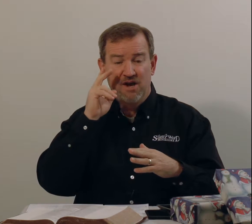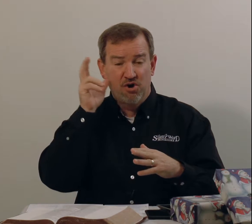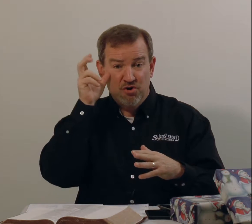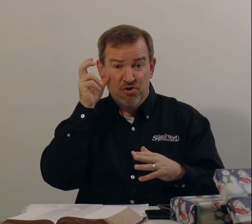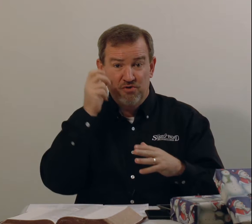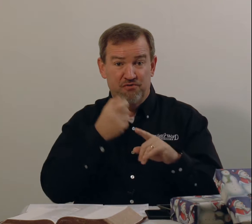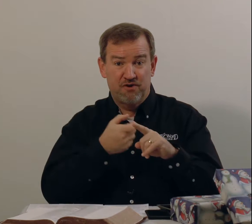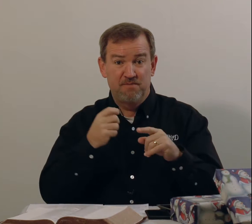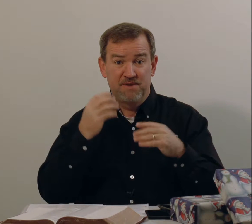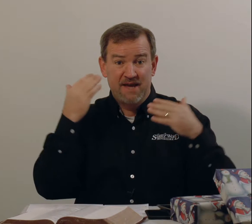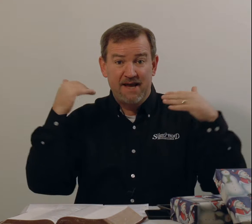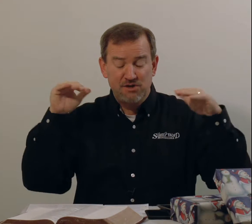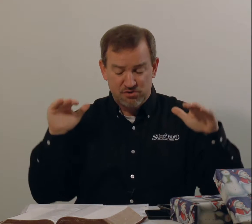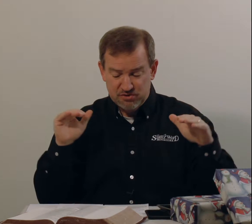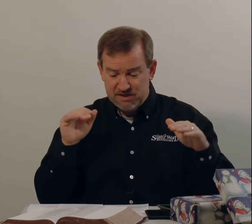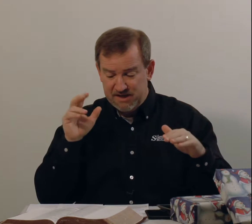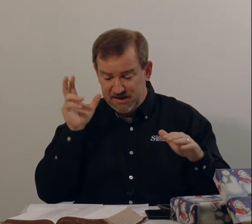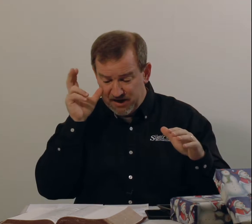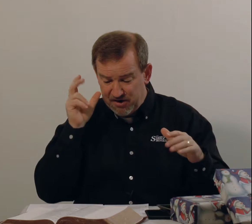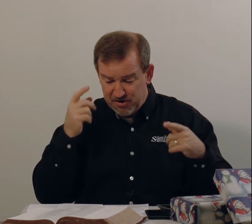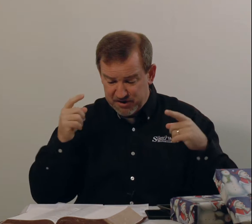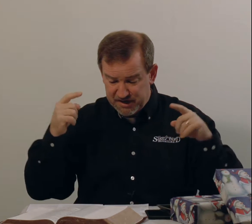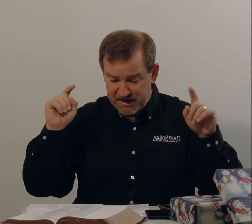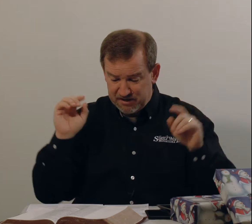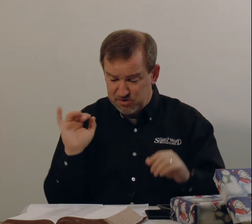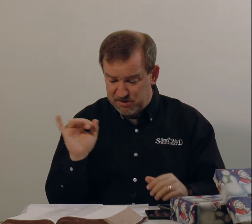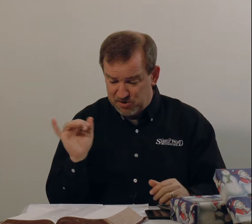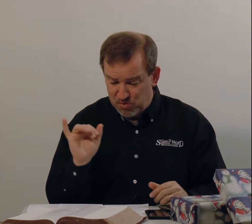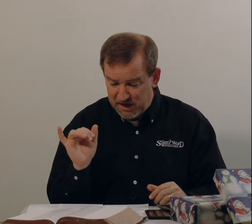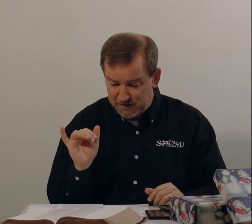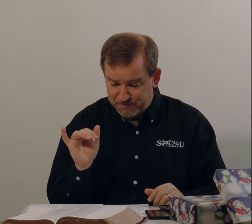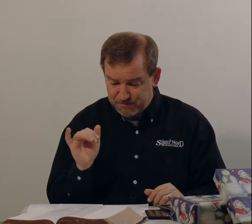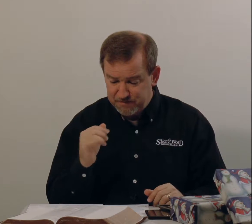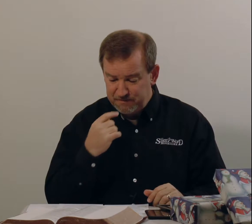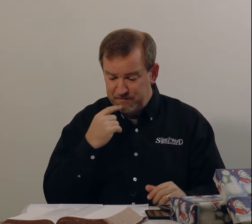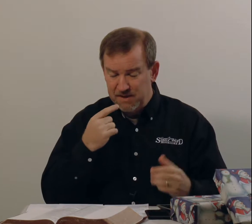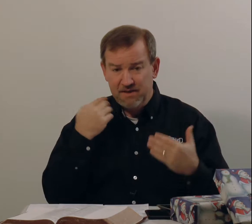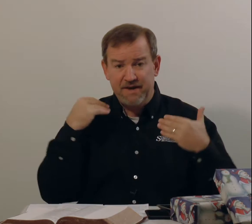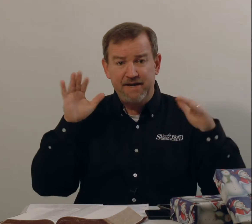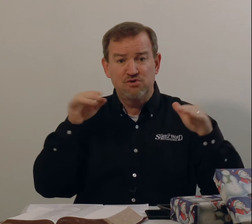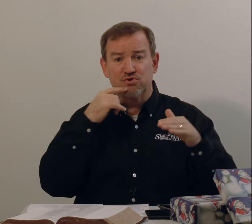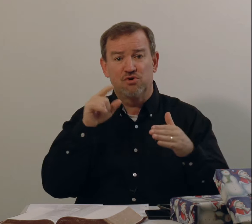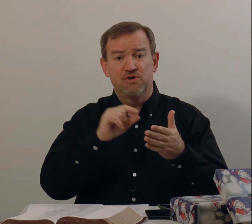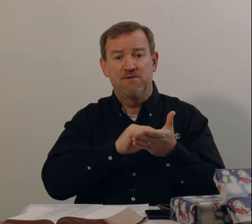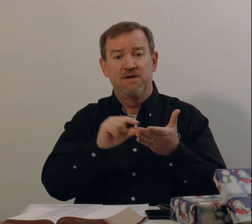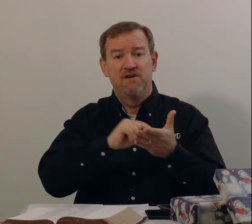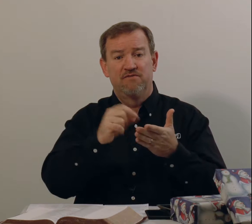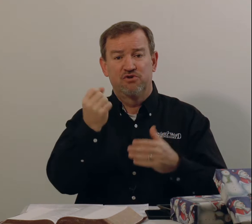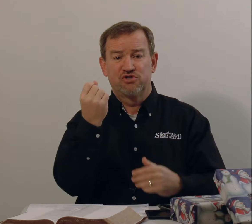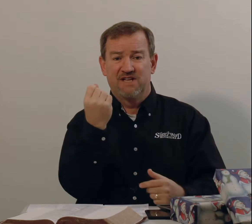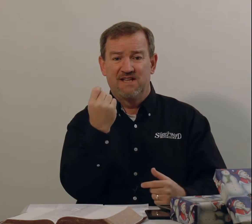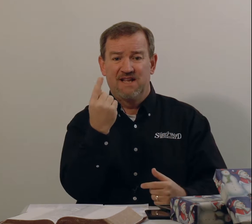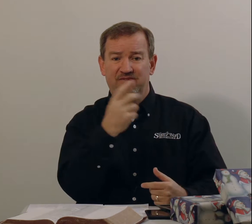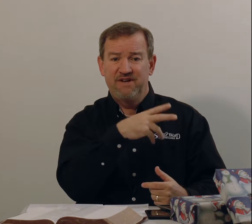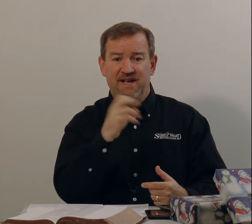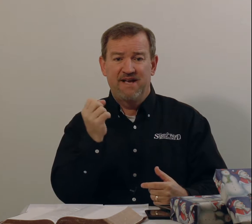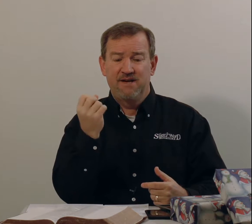heard from the angels, and they, they heard an announcement as well. And the angel told them, verse 11 and